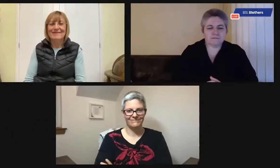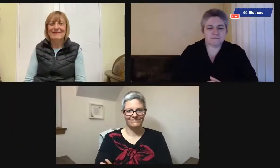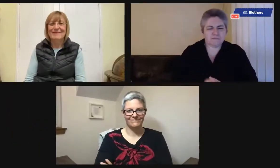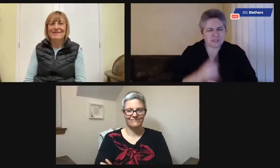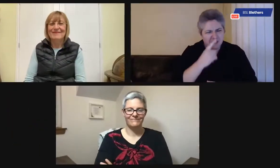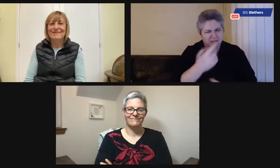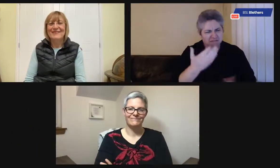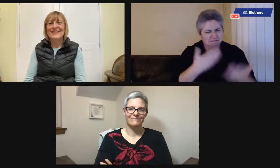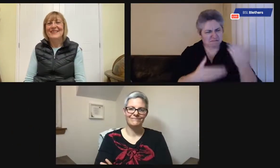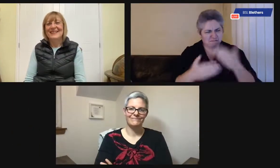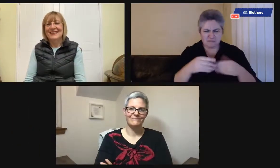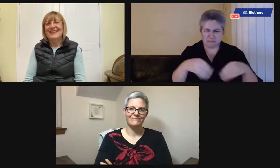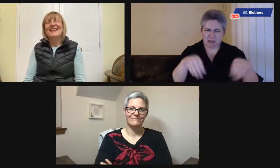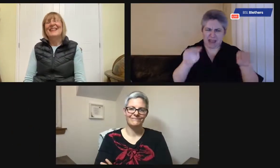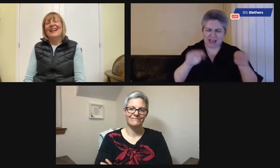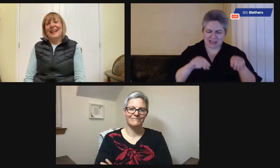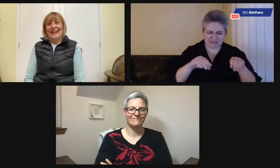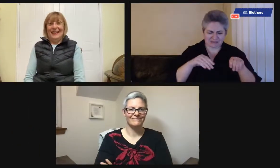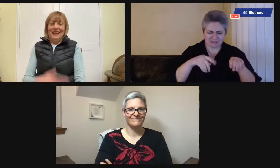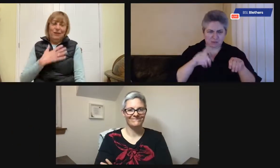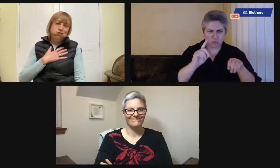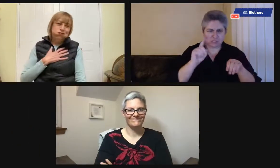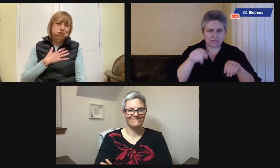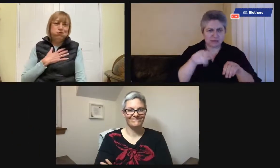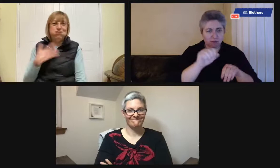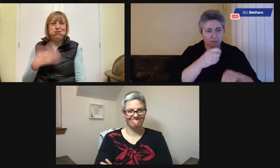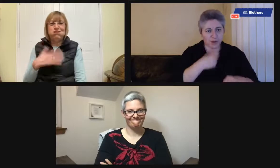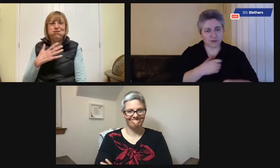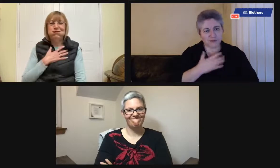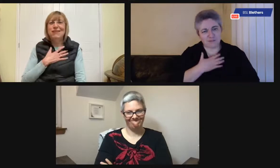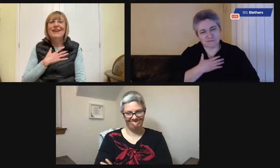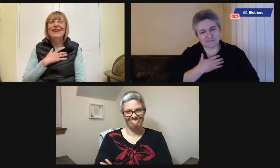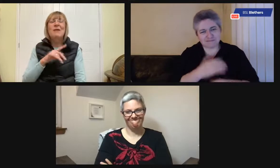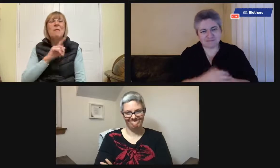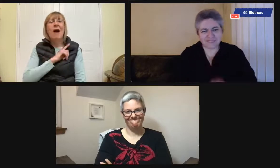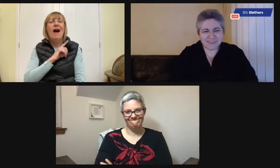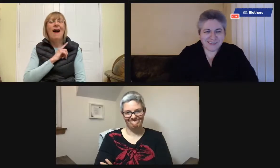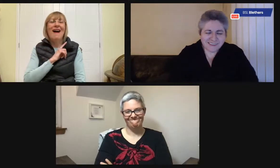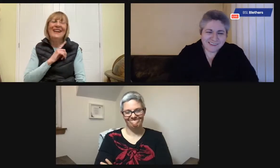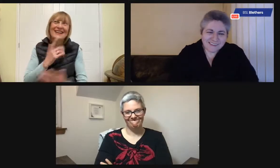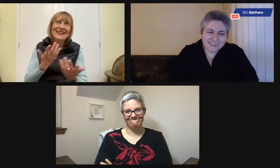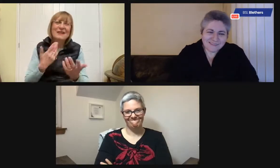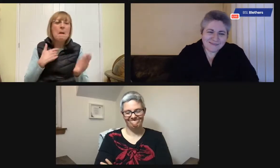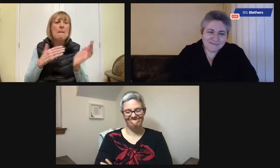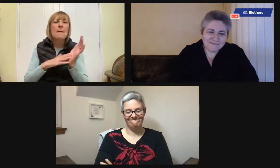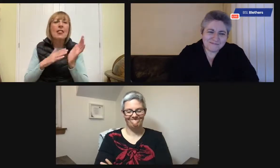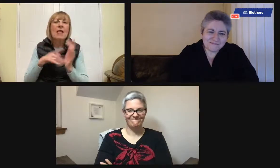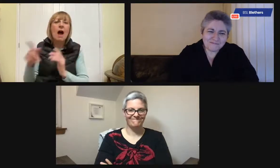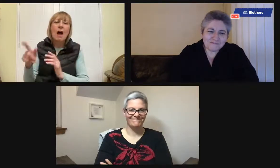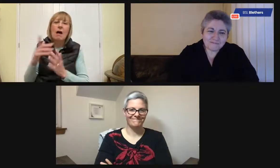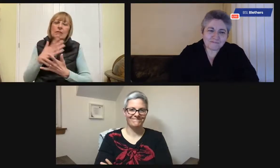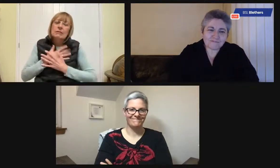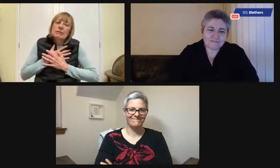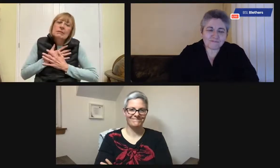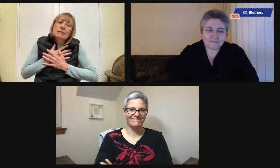Thank you. Can you tell us a bit about this blanket and what other pictures on it? Oh, it's very powerful to see that actually,